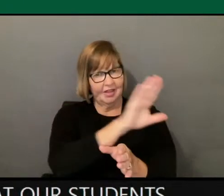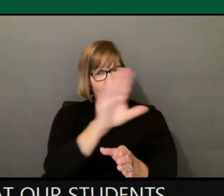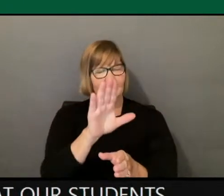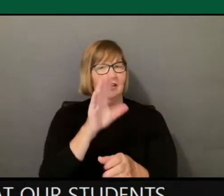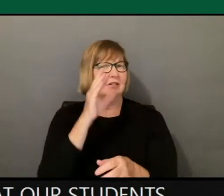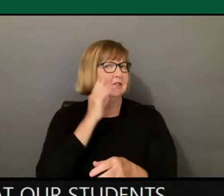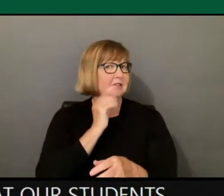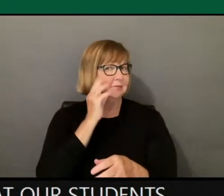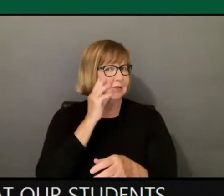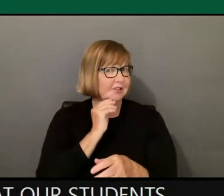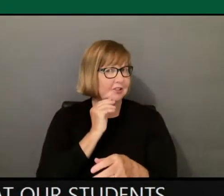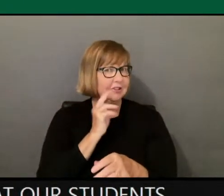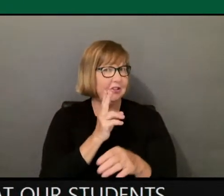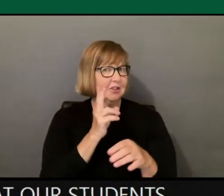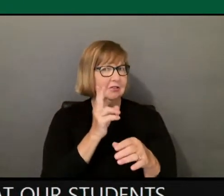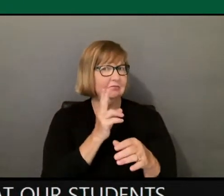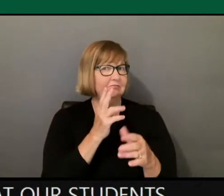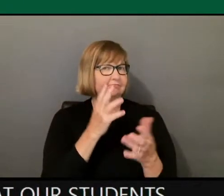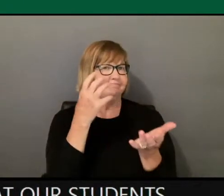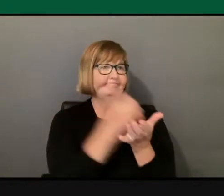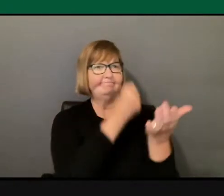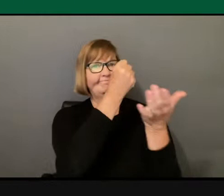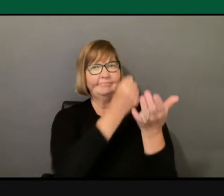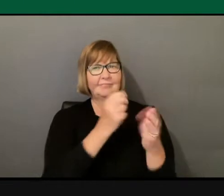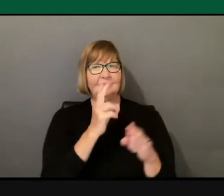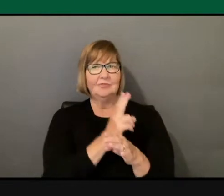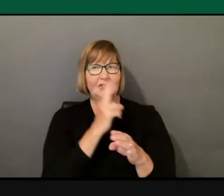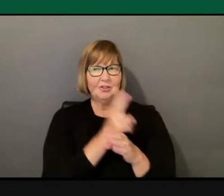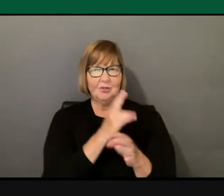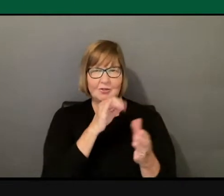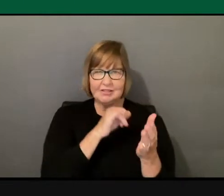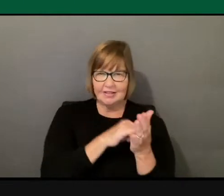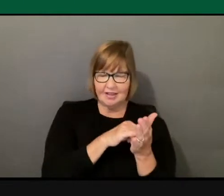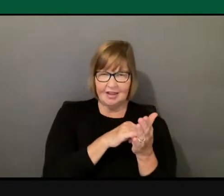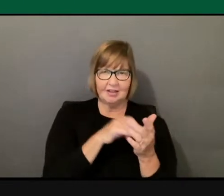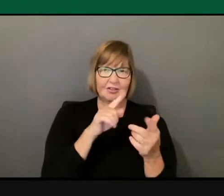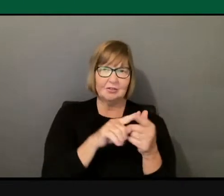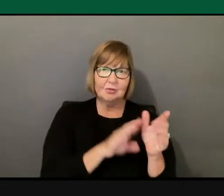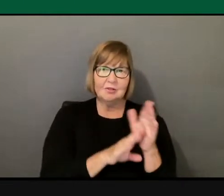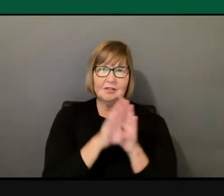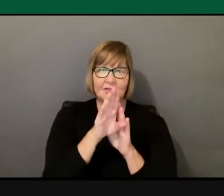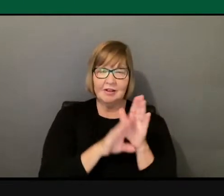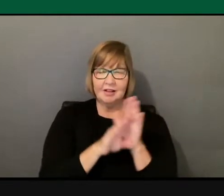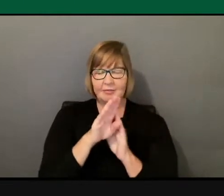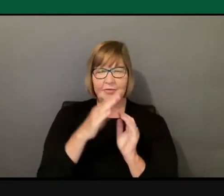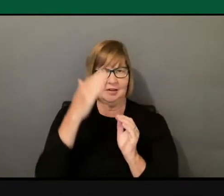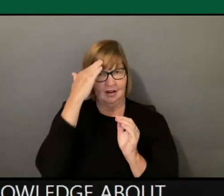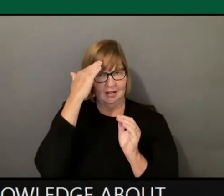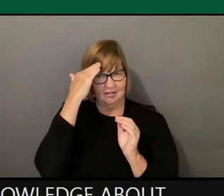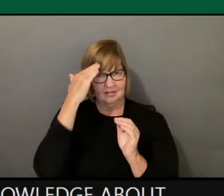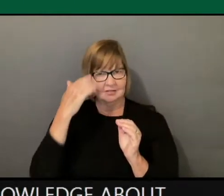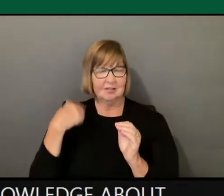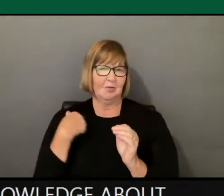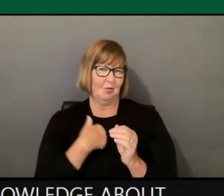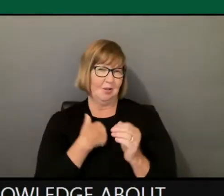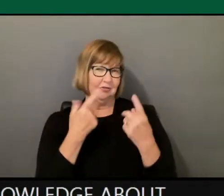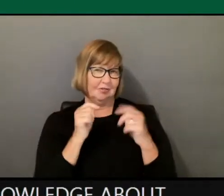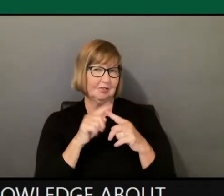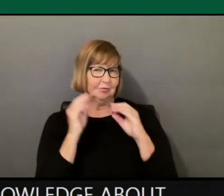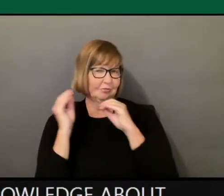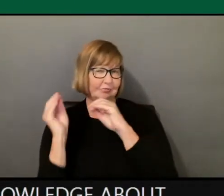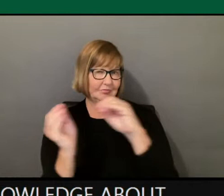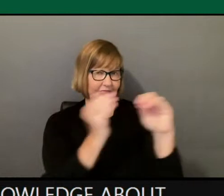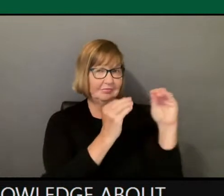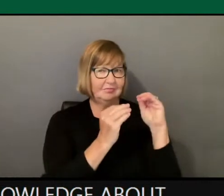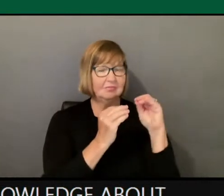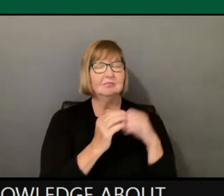And use that to develop their knowledge about the subjects that we're trying to teach them. Great. appreciate you